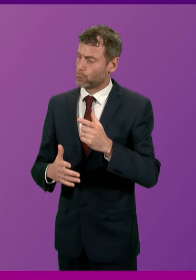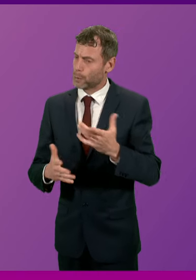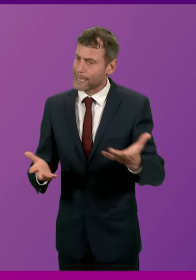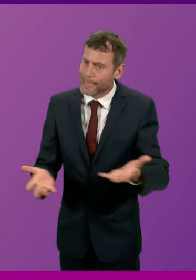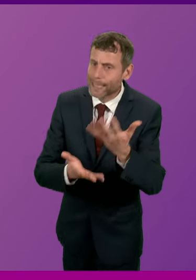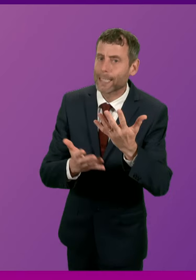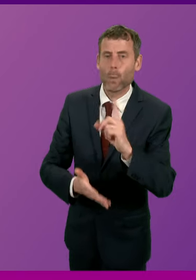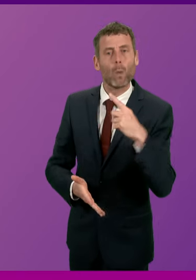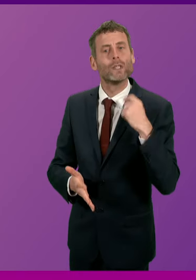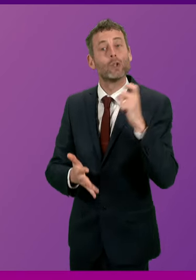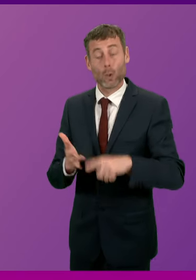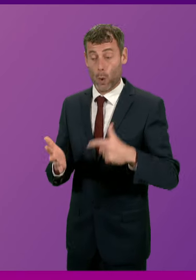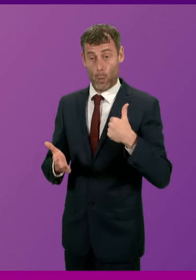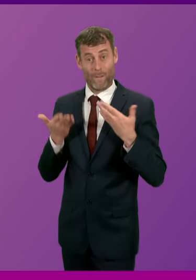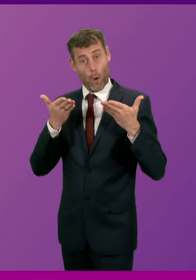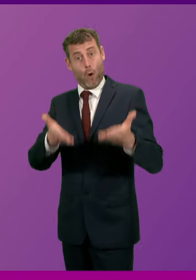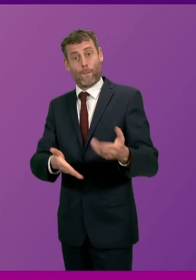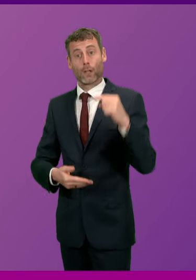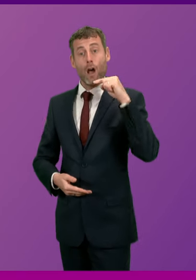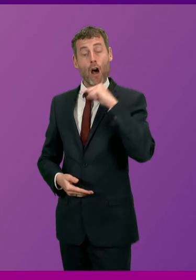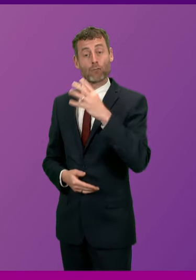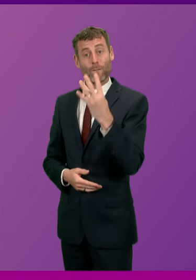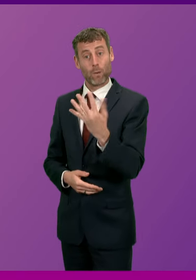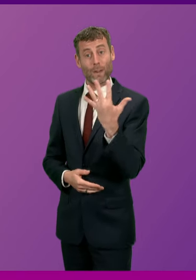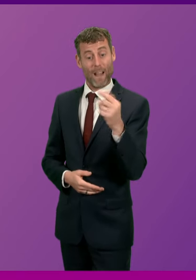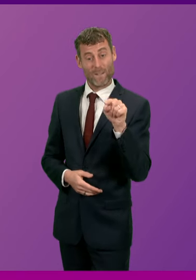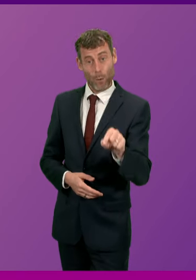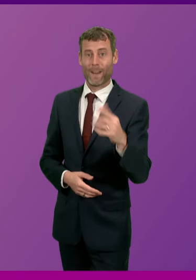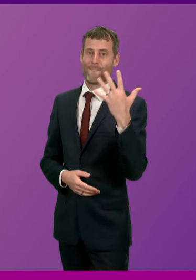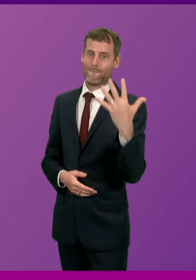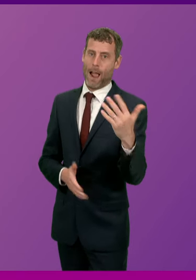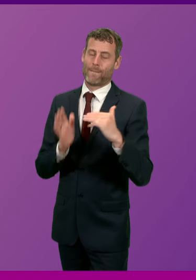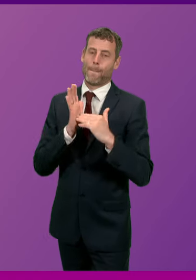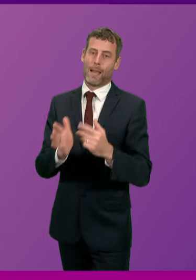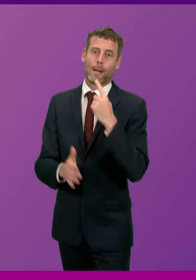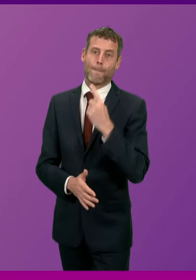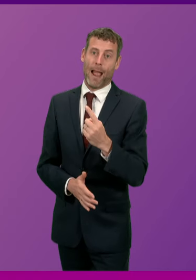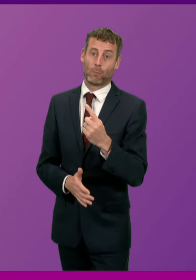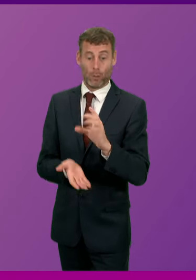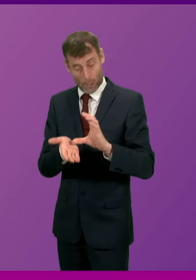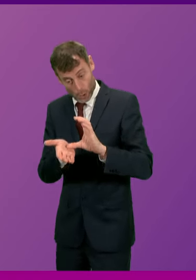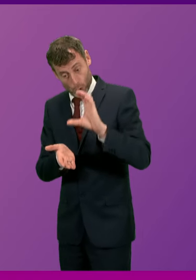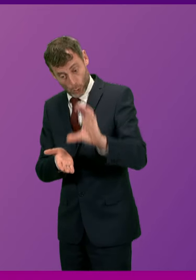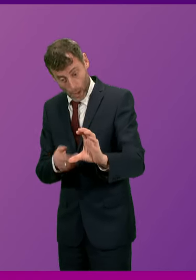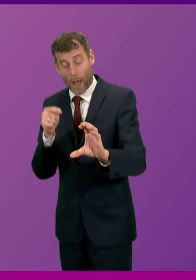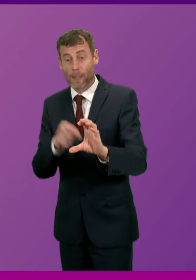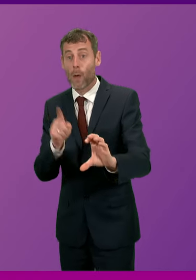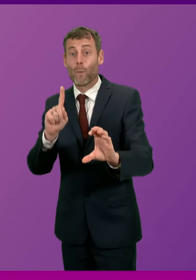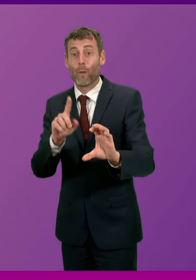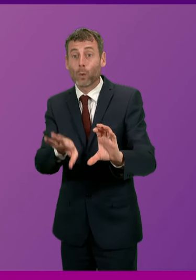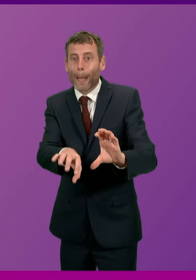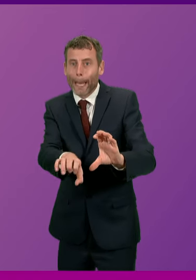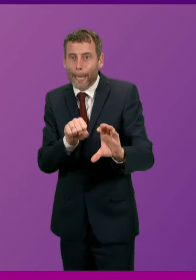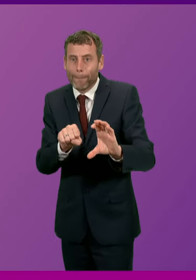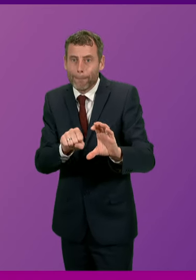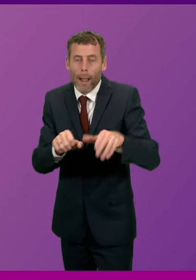is the government is offering £145.5 million to local authorities to protect teacher numbers and that's what the government is